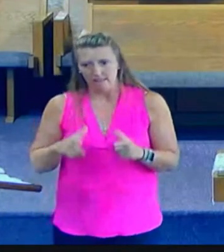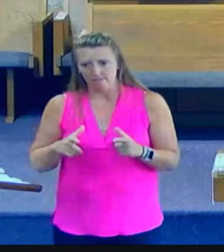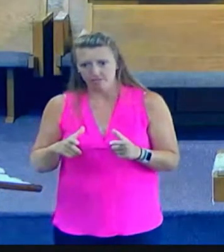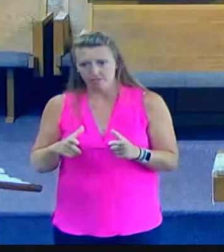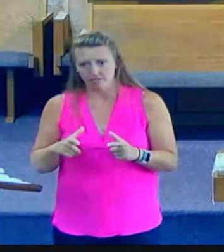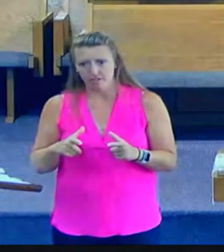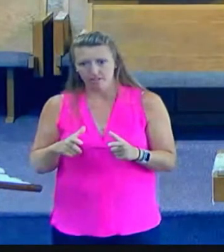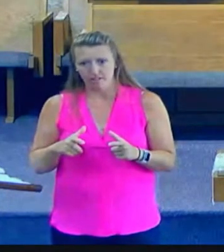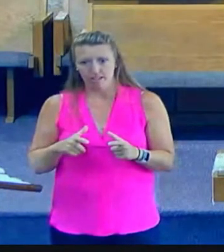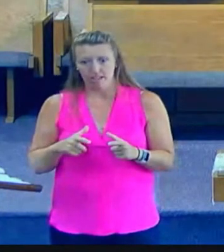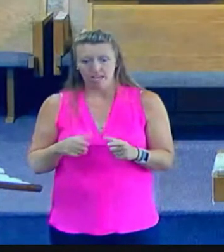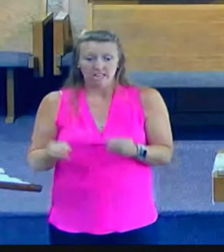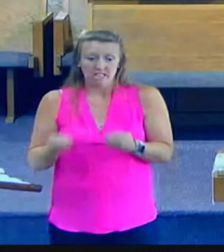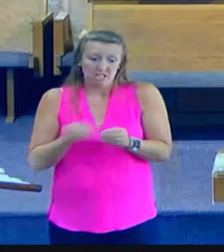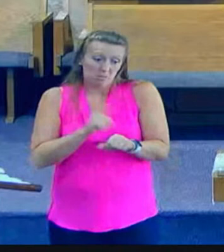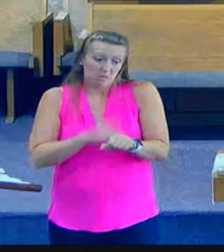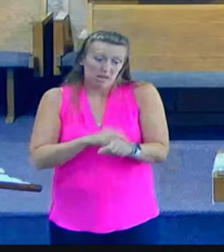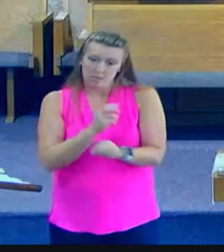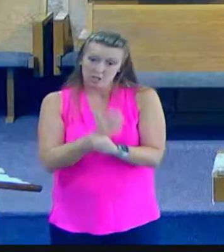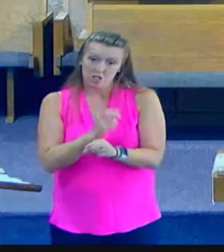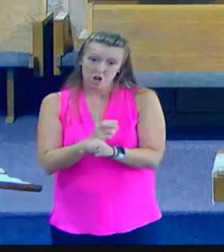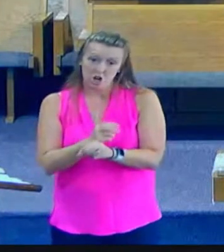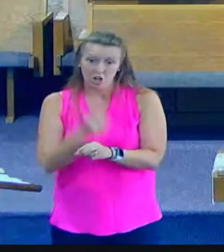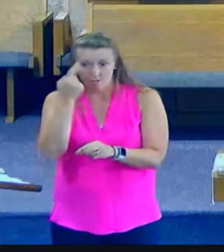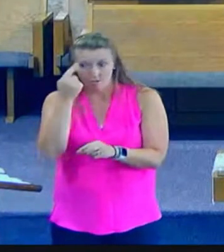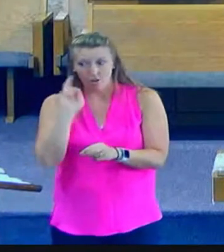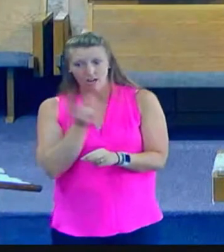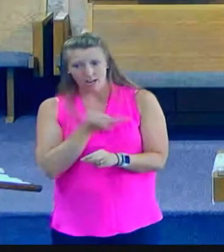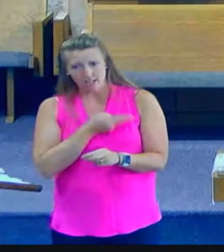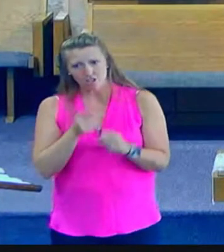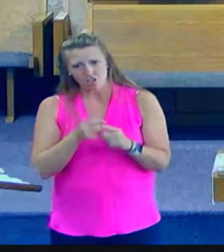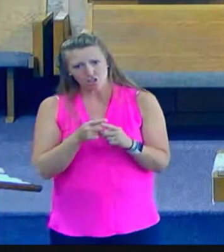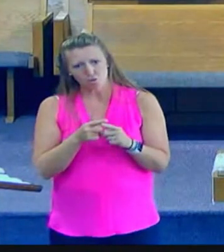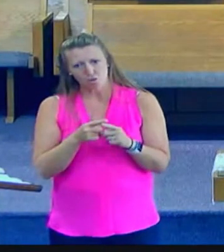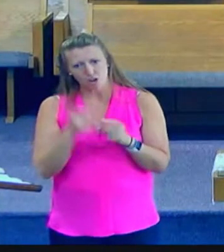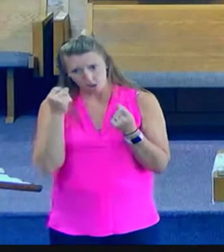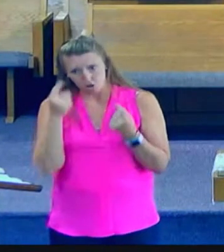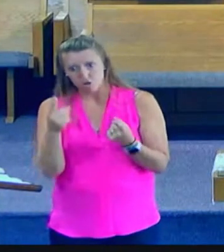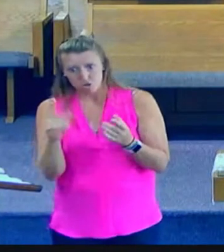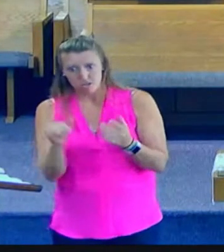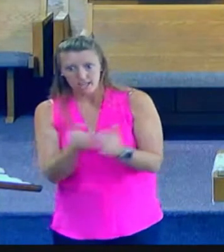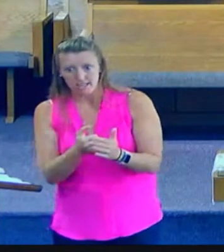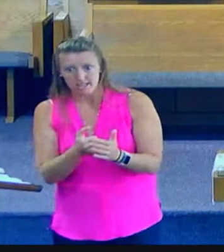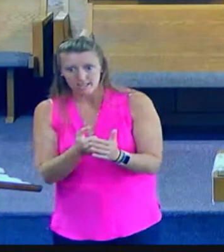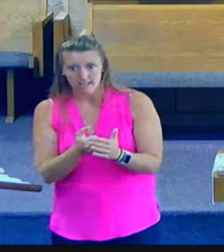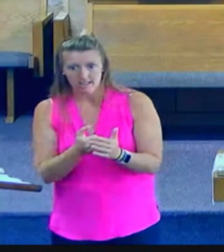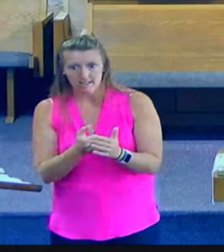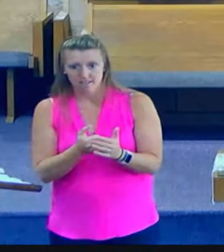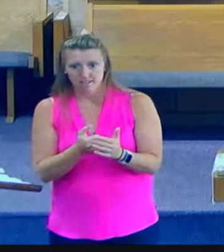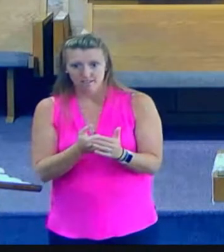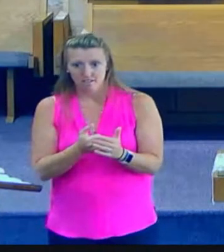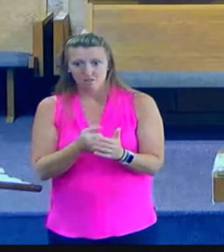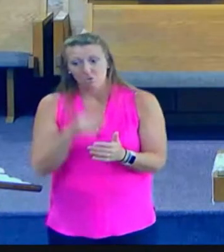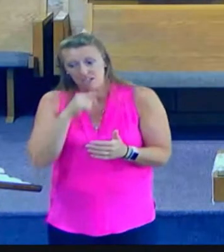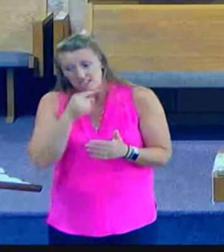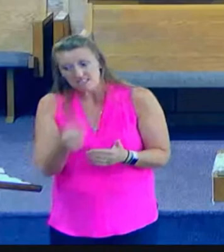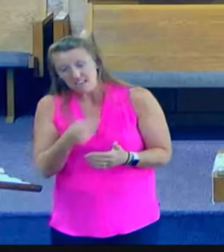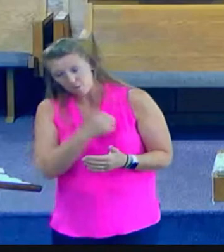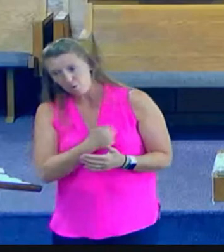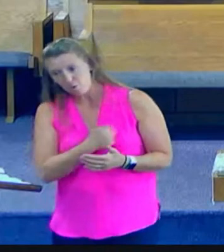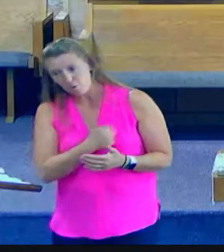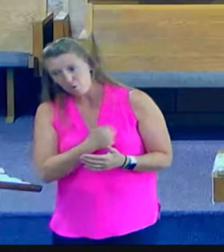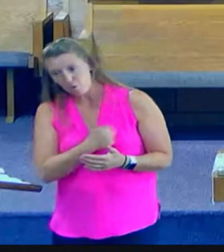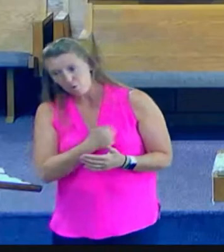savior who was tempted in every way as we are as men as people he knew what it was like to be hungry